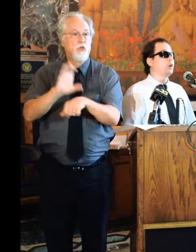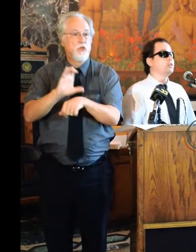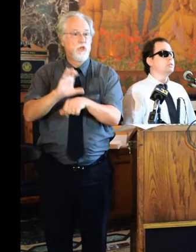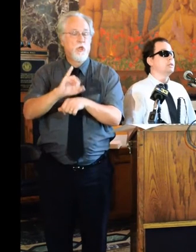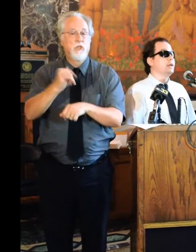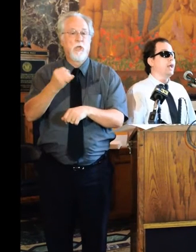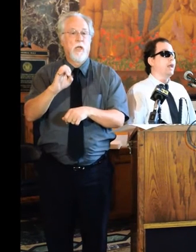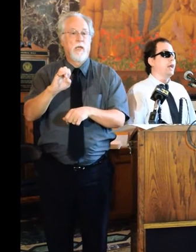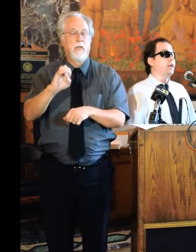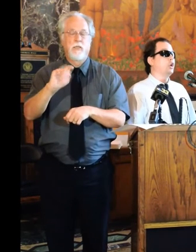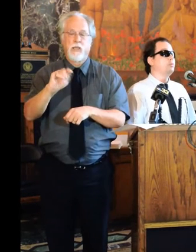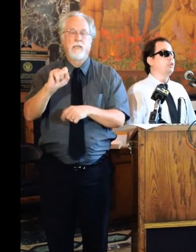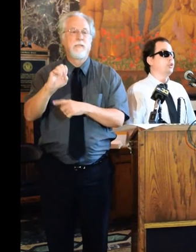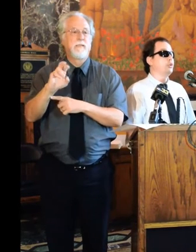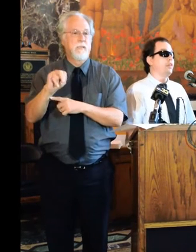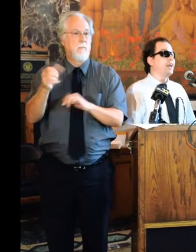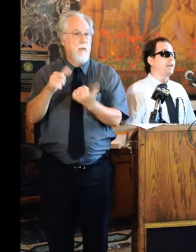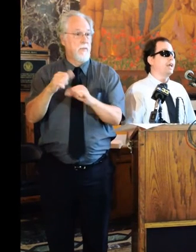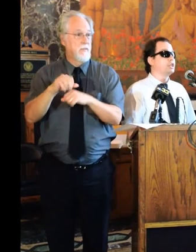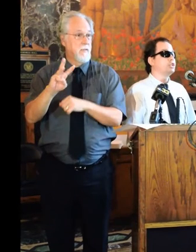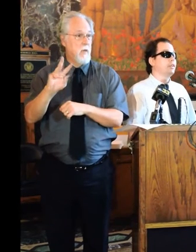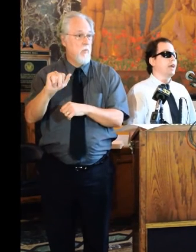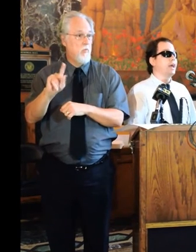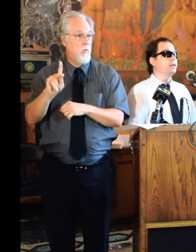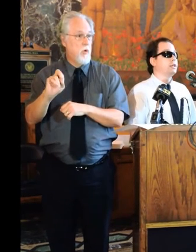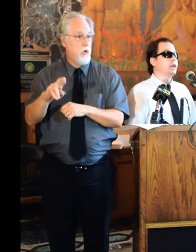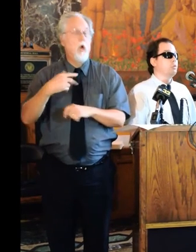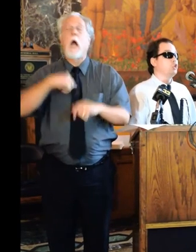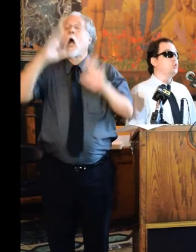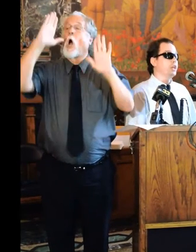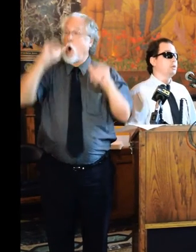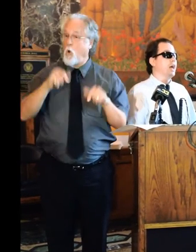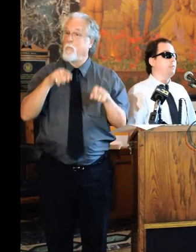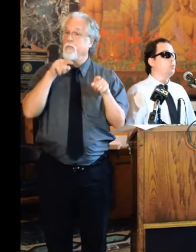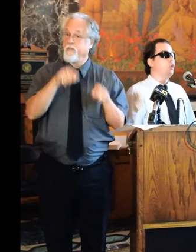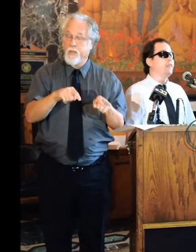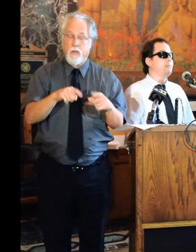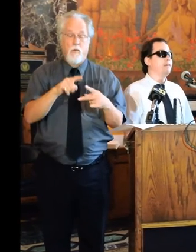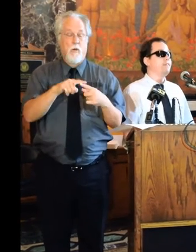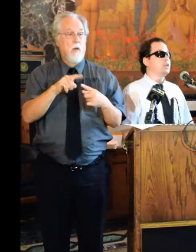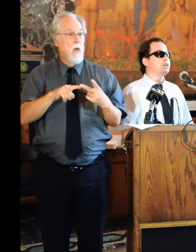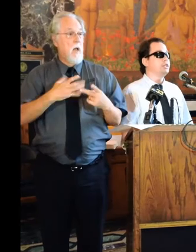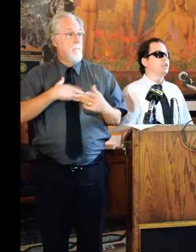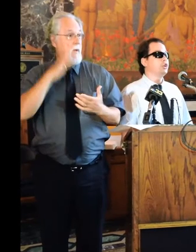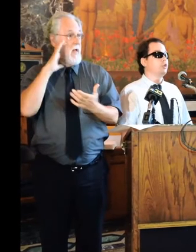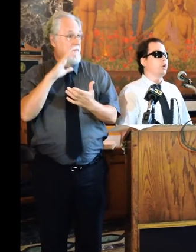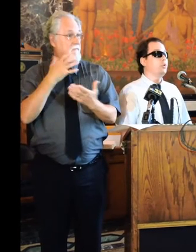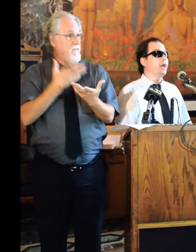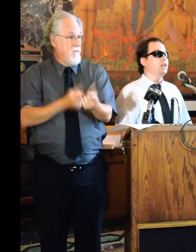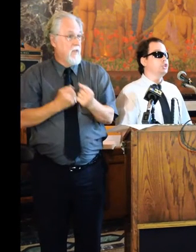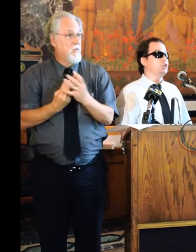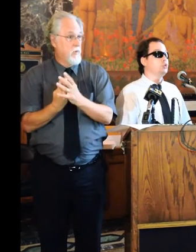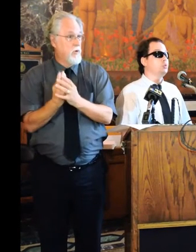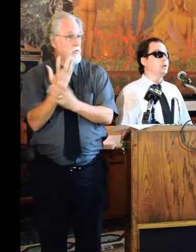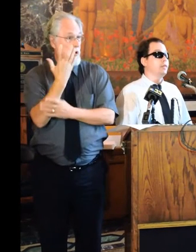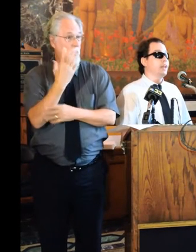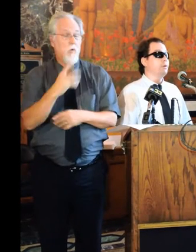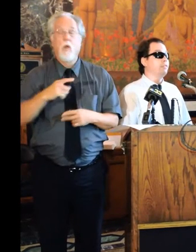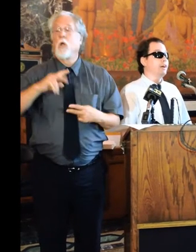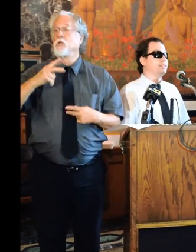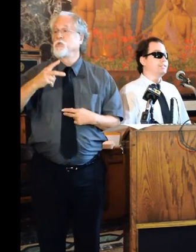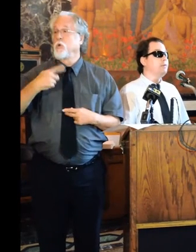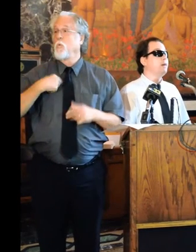Baptist of Walker, and I had hoped, through that connection, that two things would happen. One, that my faith would continue to grow, and two,